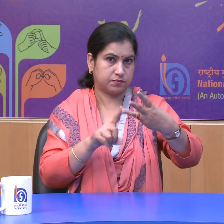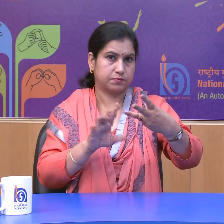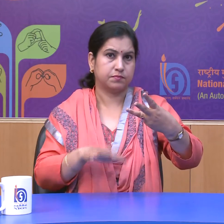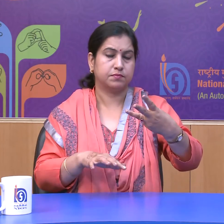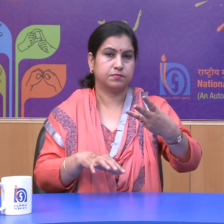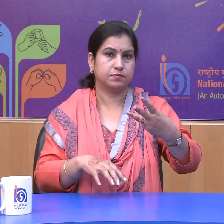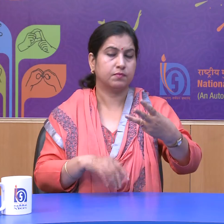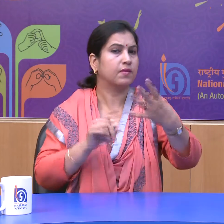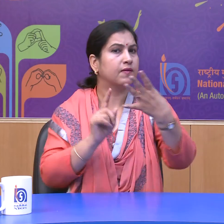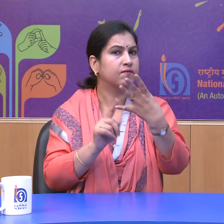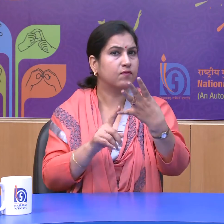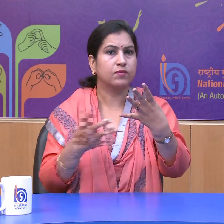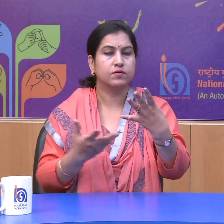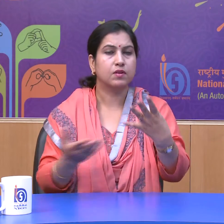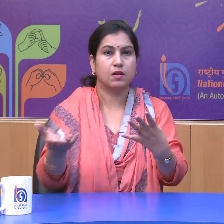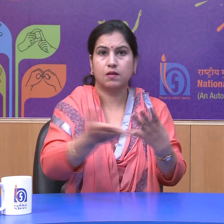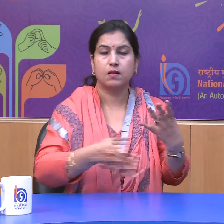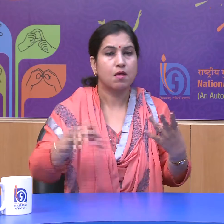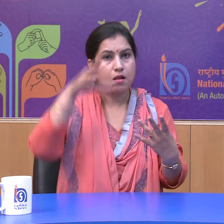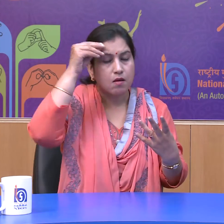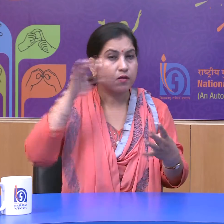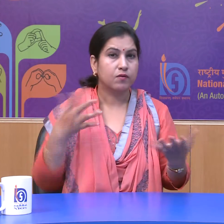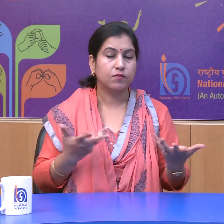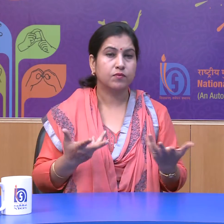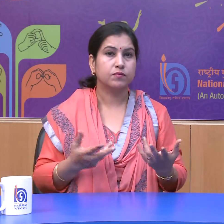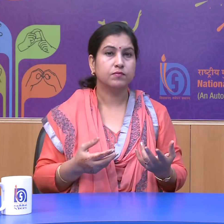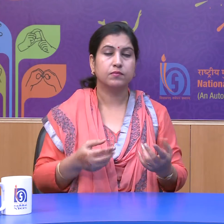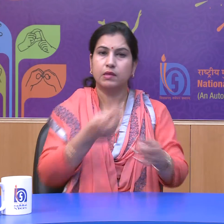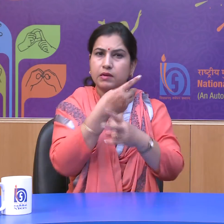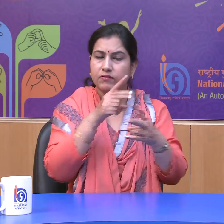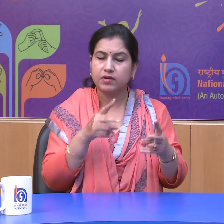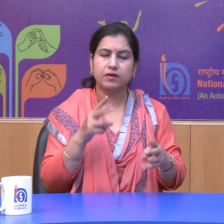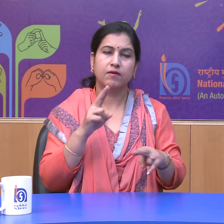Number 4, we also came to know about the various fundamental duties.